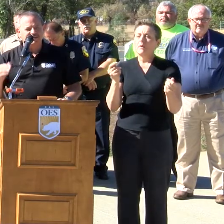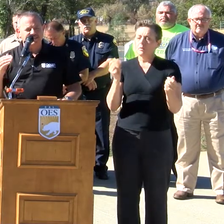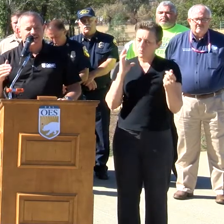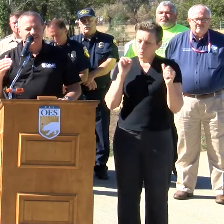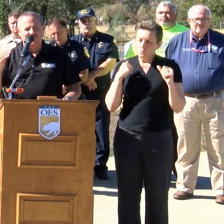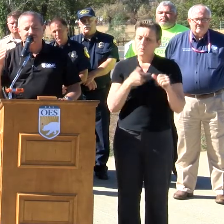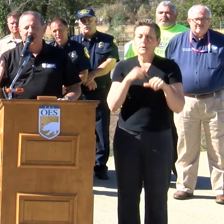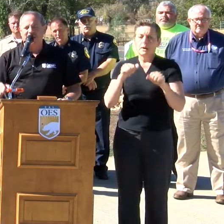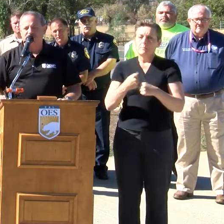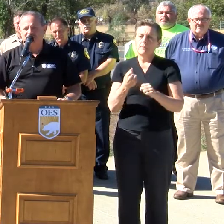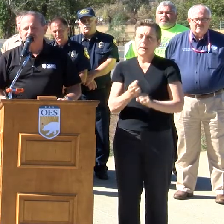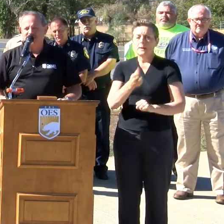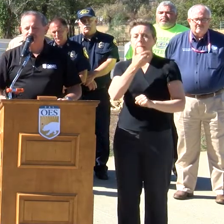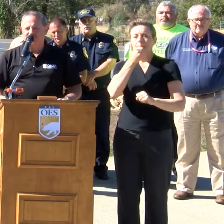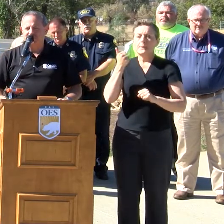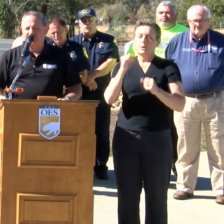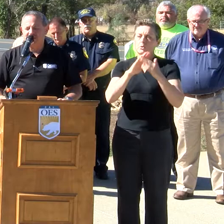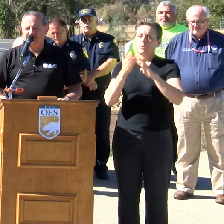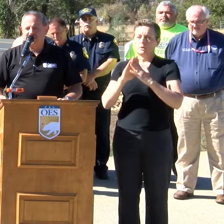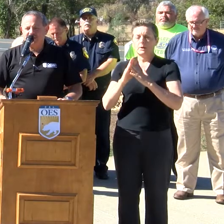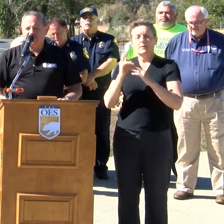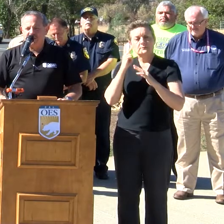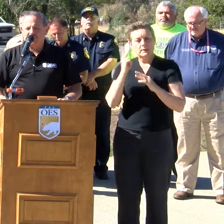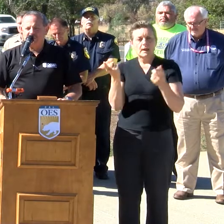again, disaster after disaster.